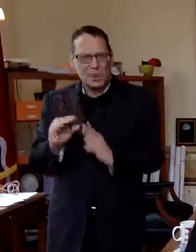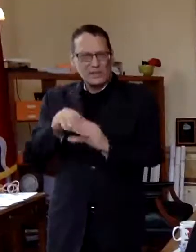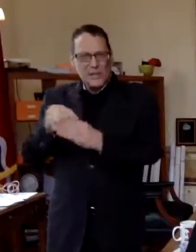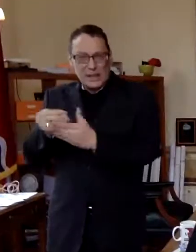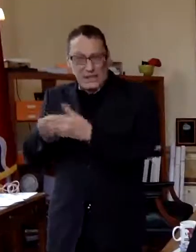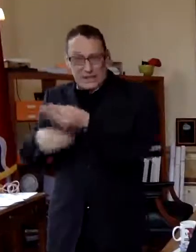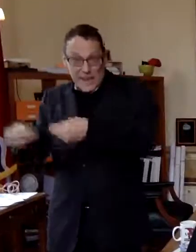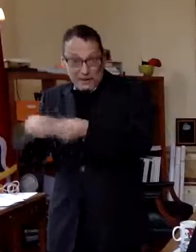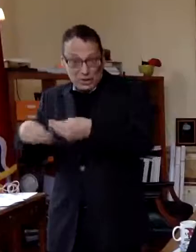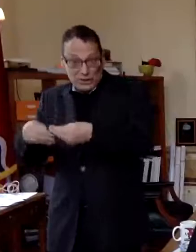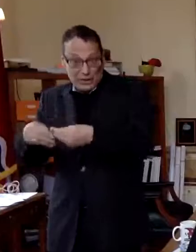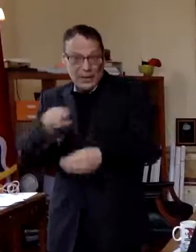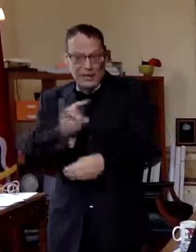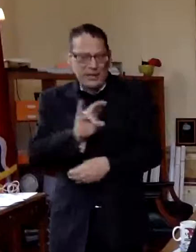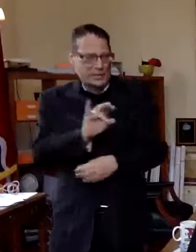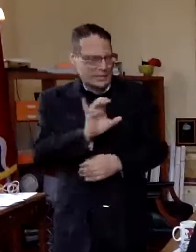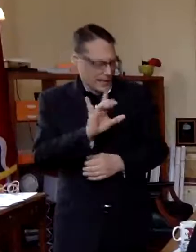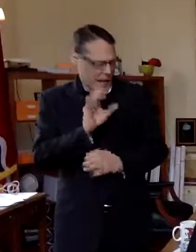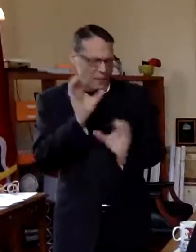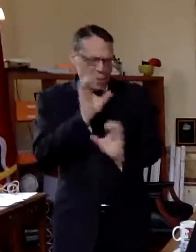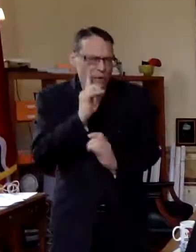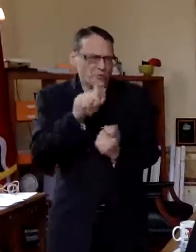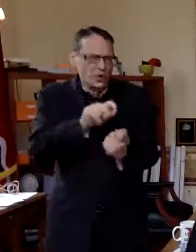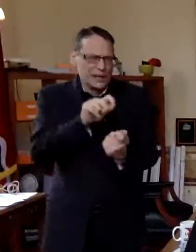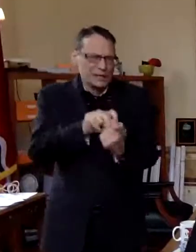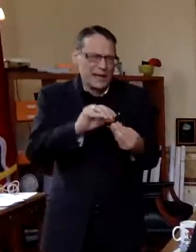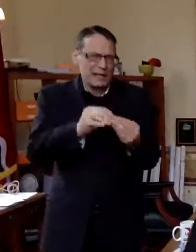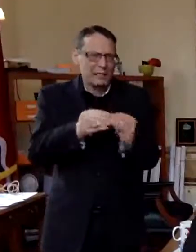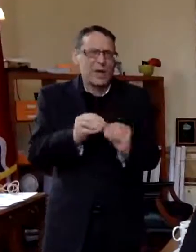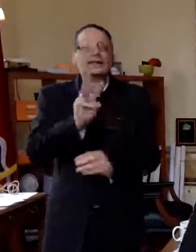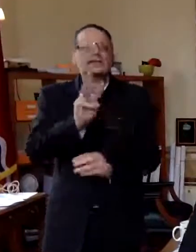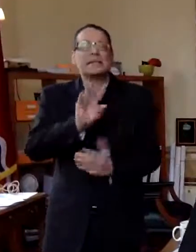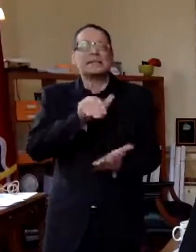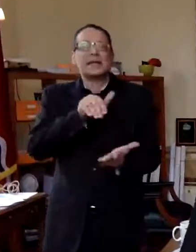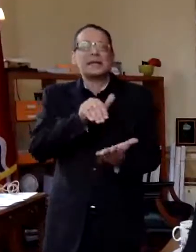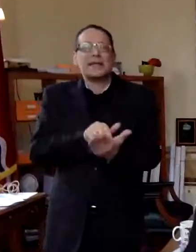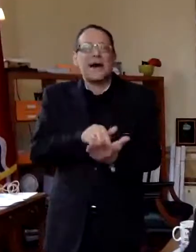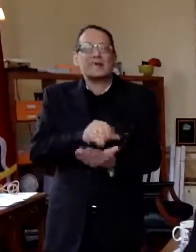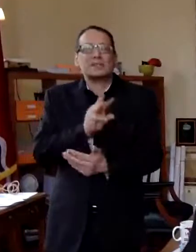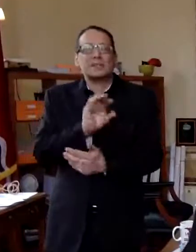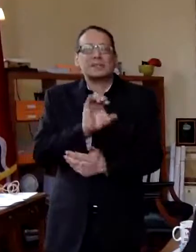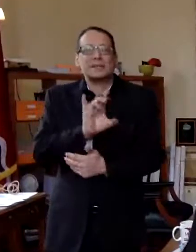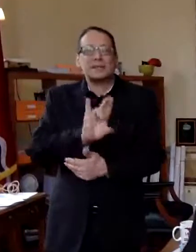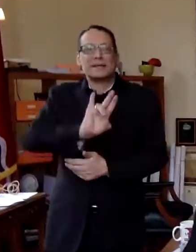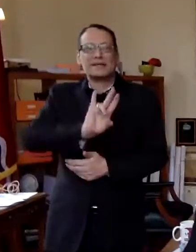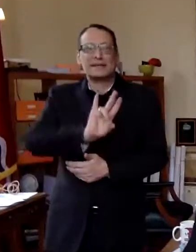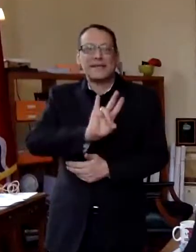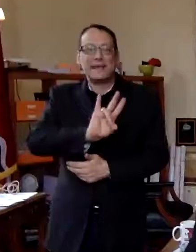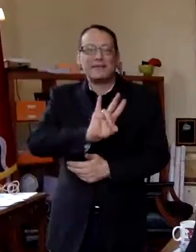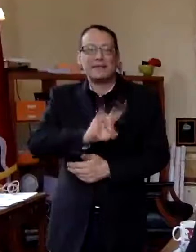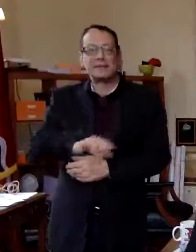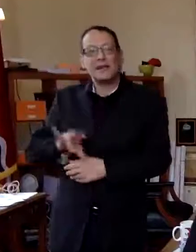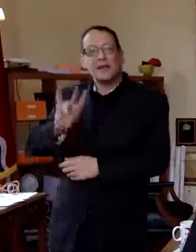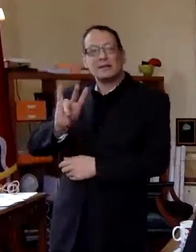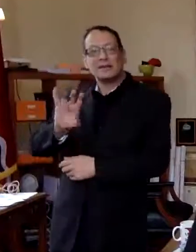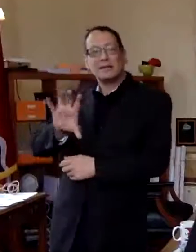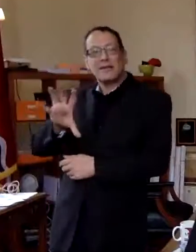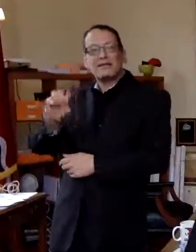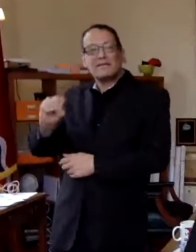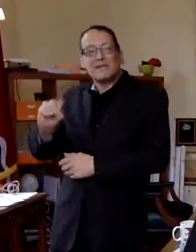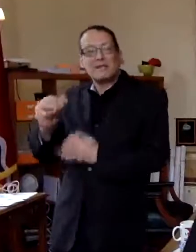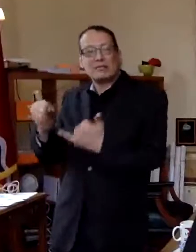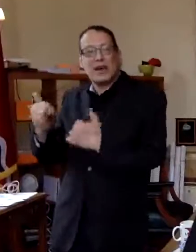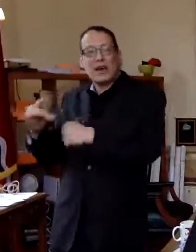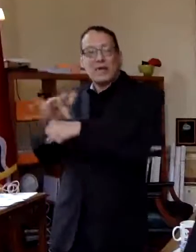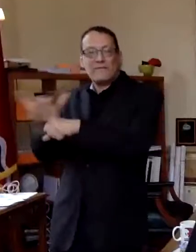750 i'm looking for the exact number here yeah 6607 750 of those jobs are vacant